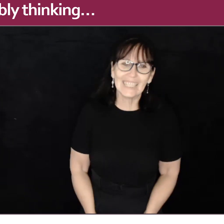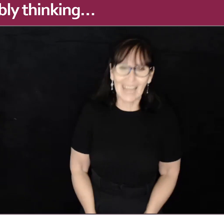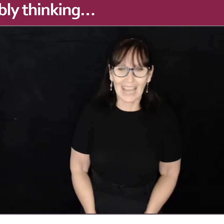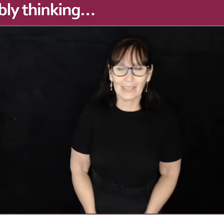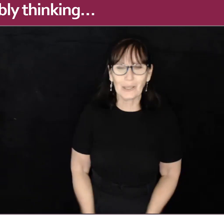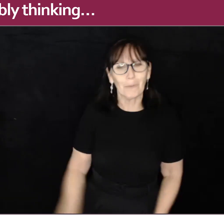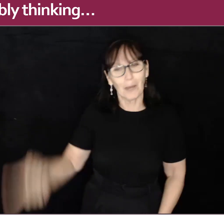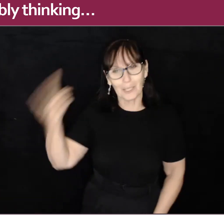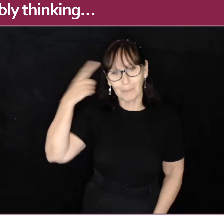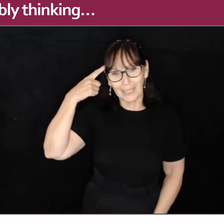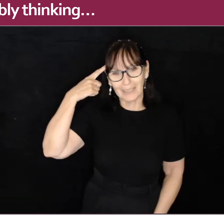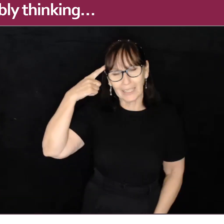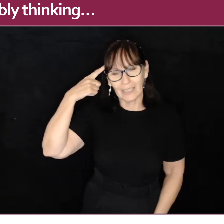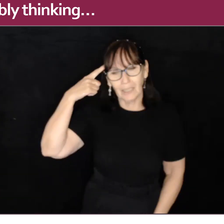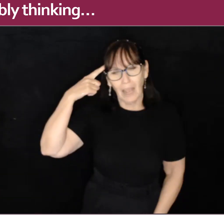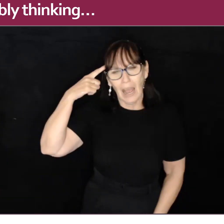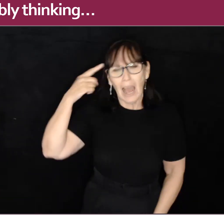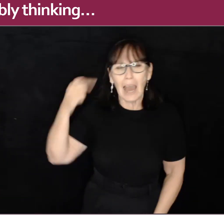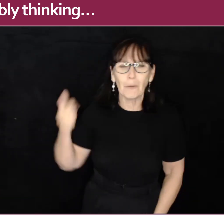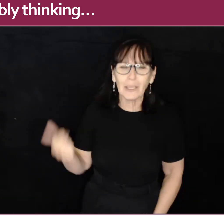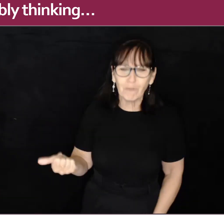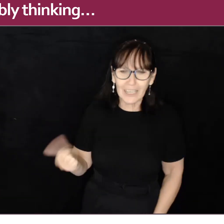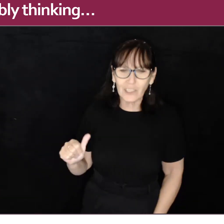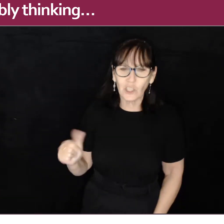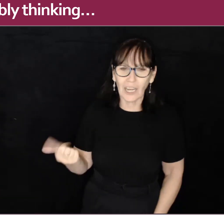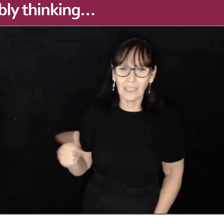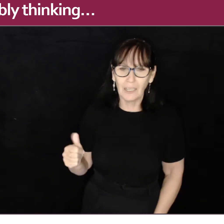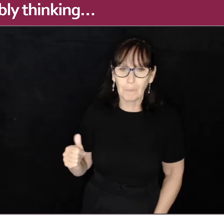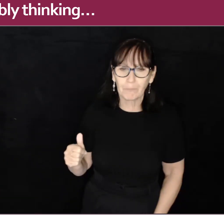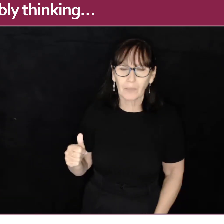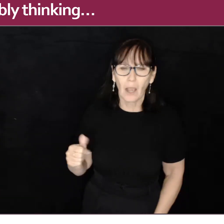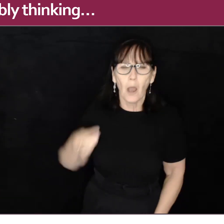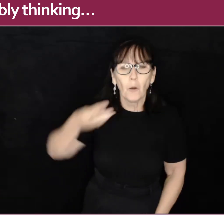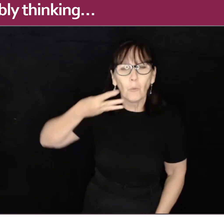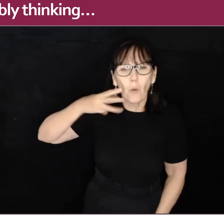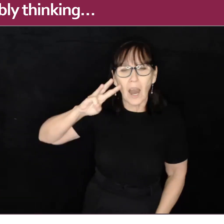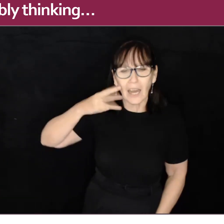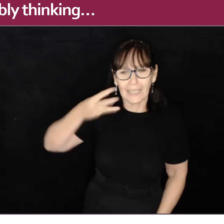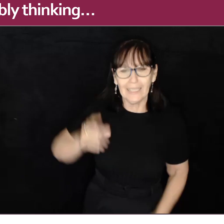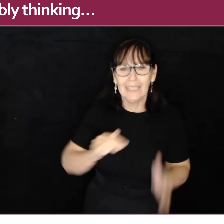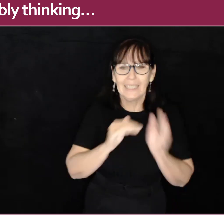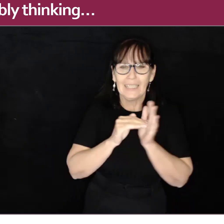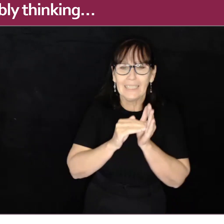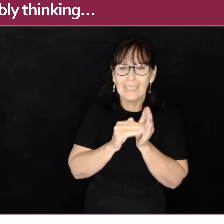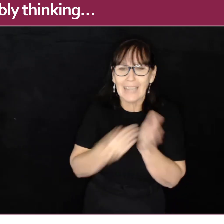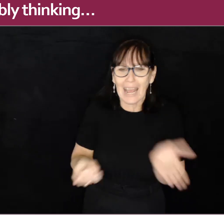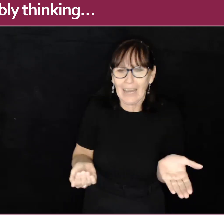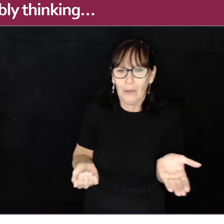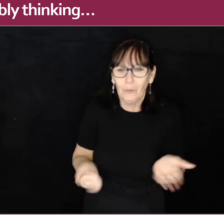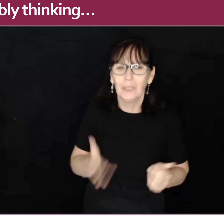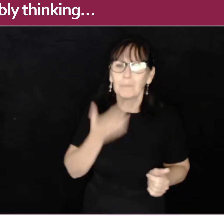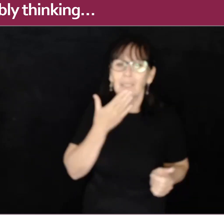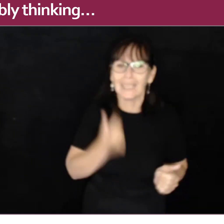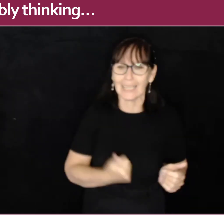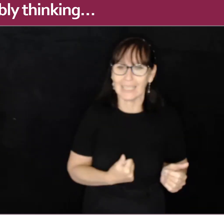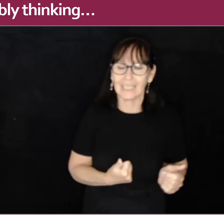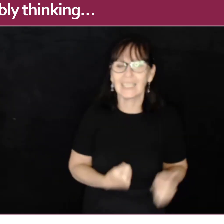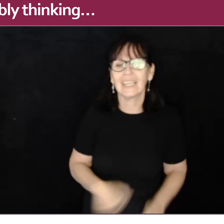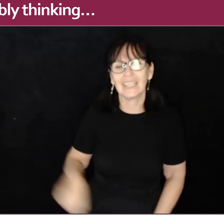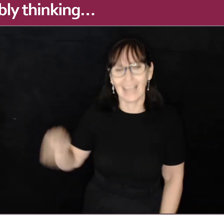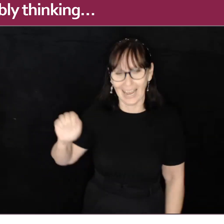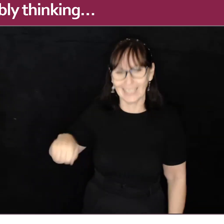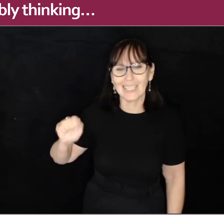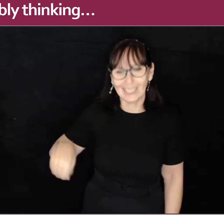Now, you're possibly thinking, are we finished yet? Wine. Now, please.